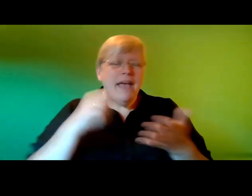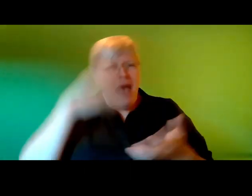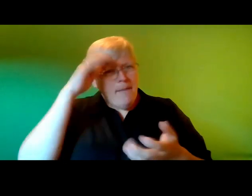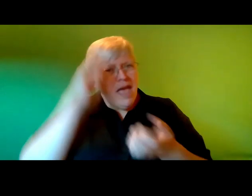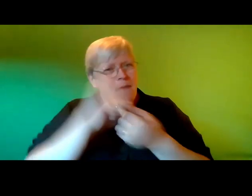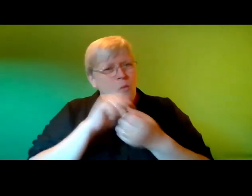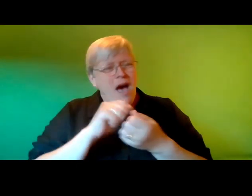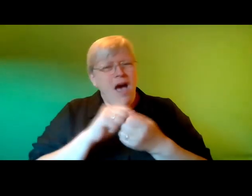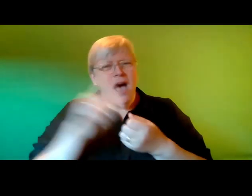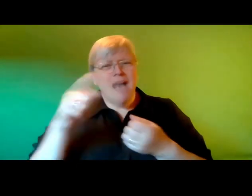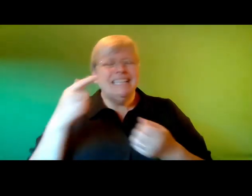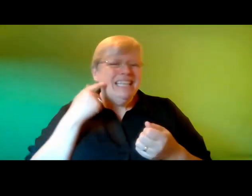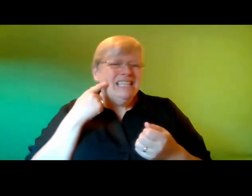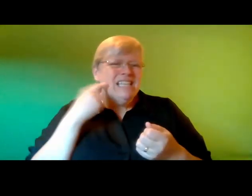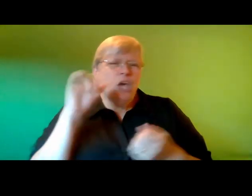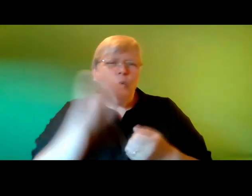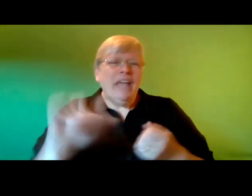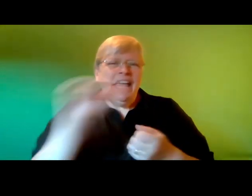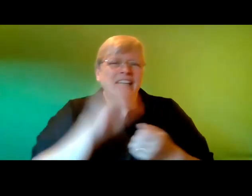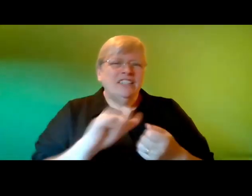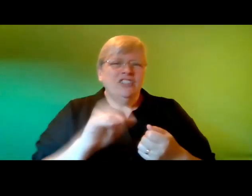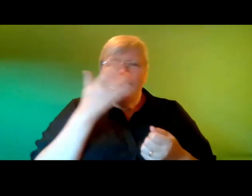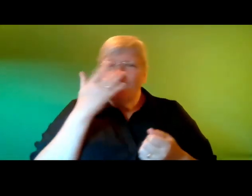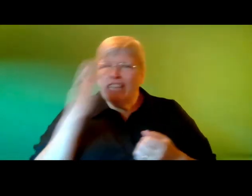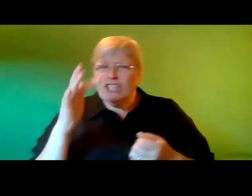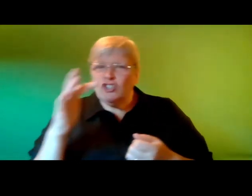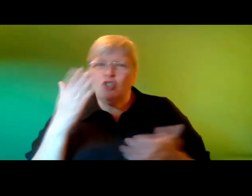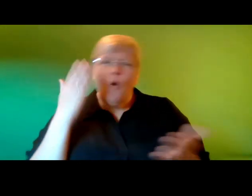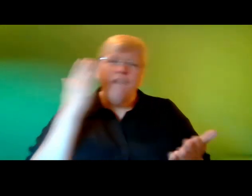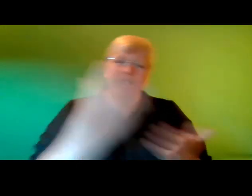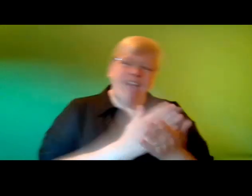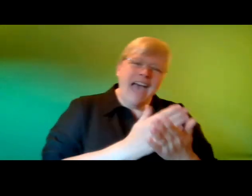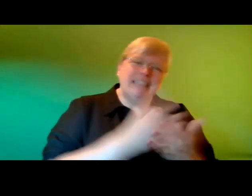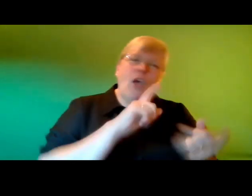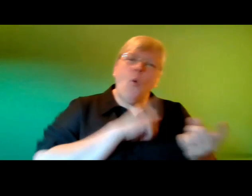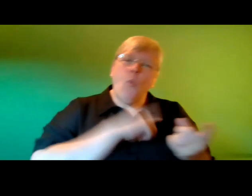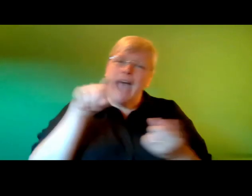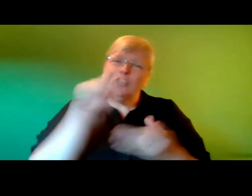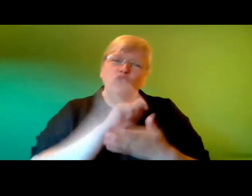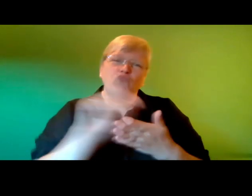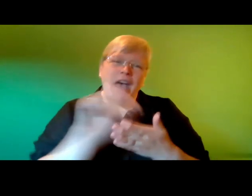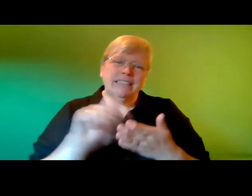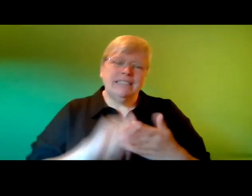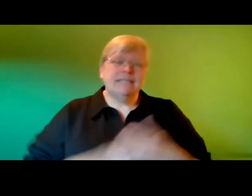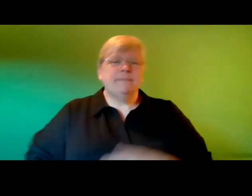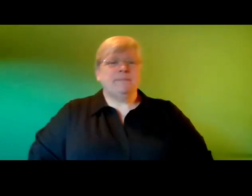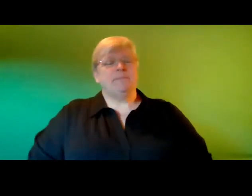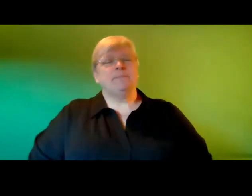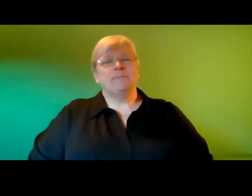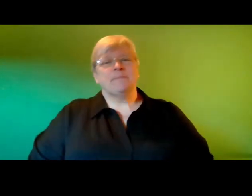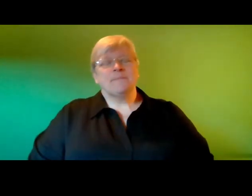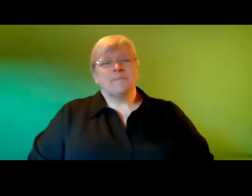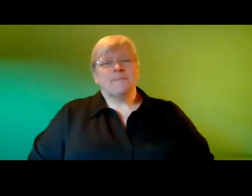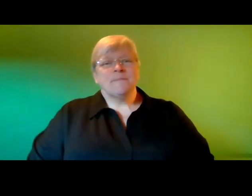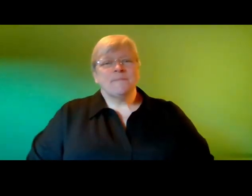experiential prose or priority why do you write oh and why do you write i missed that so yeah